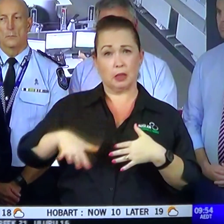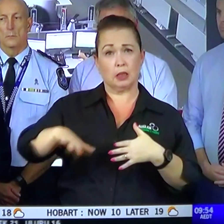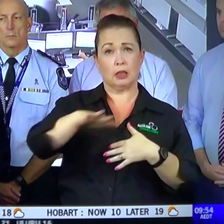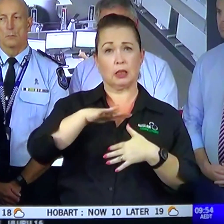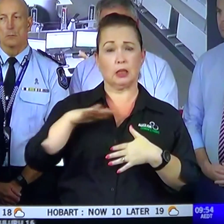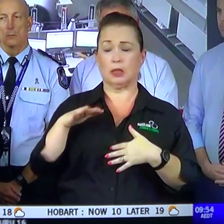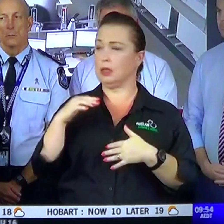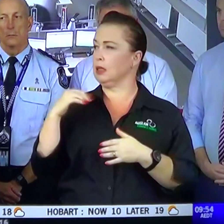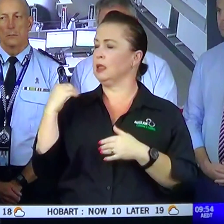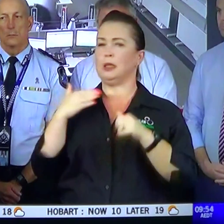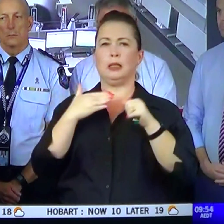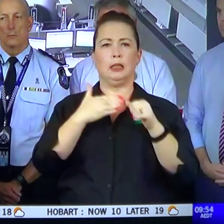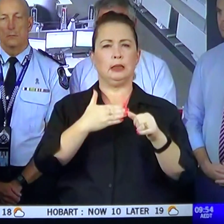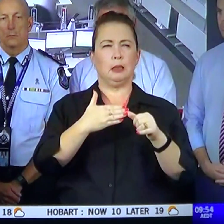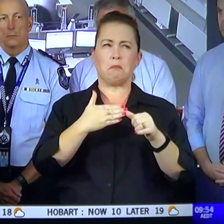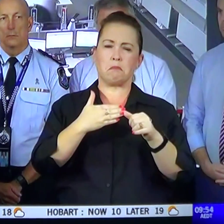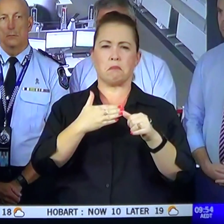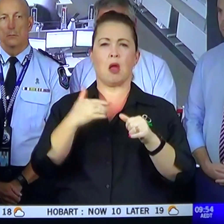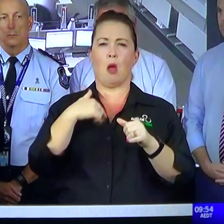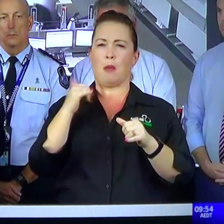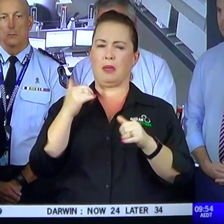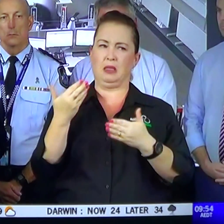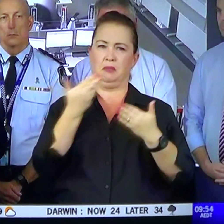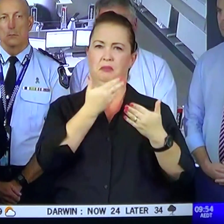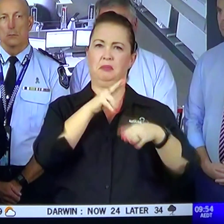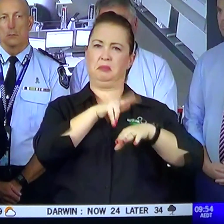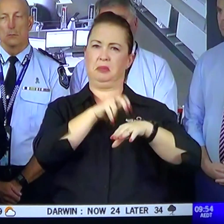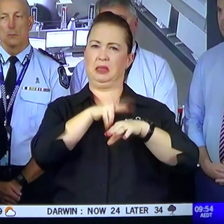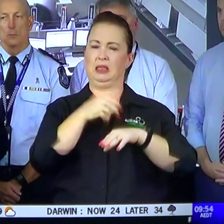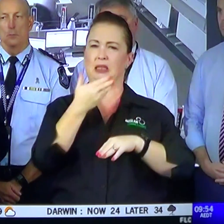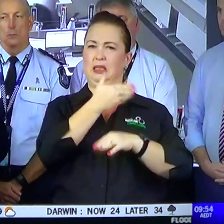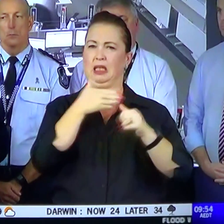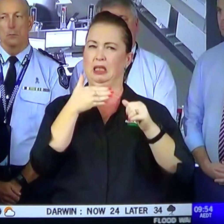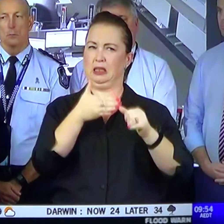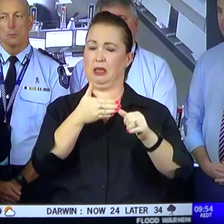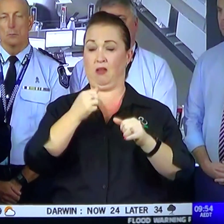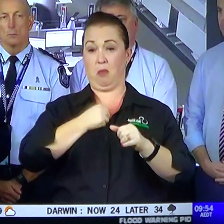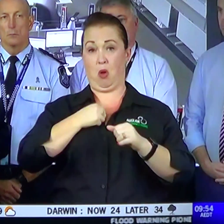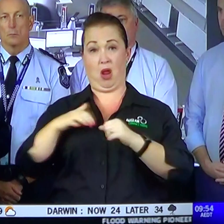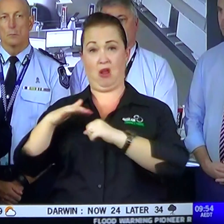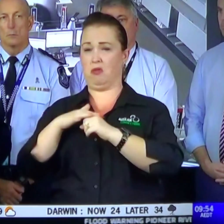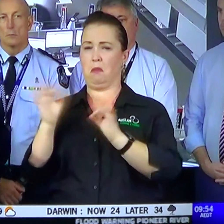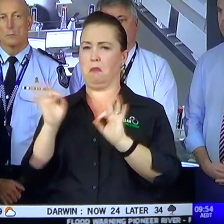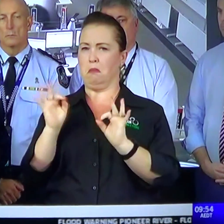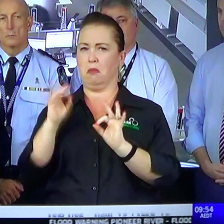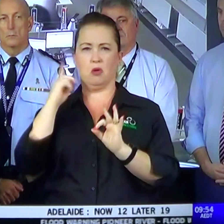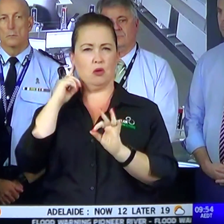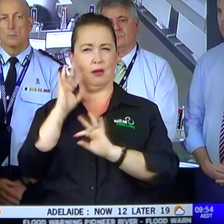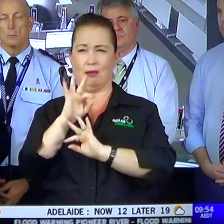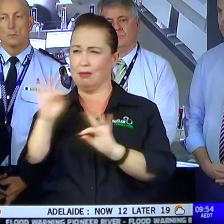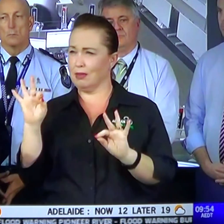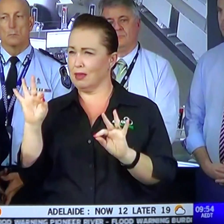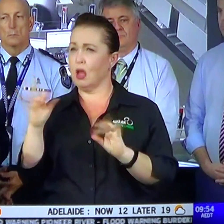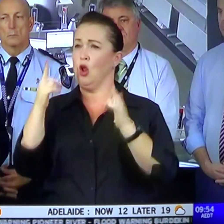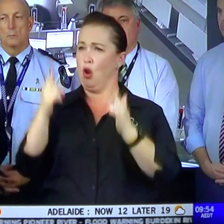We haven't had... Actually, I might refer that one to the police, Patrick. Certainly from my side of the house, we haven't had that. We've had a lot of